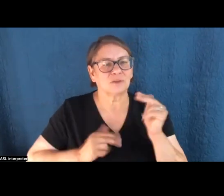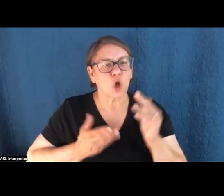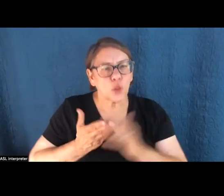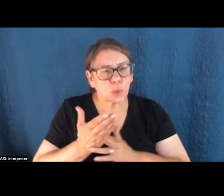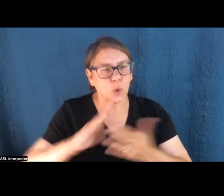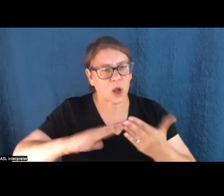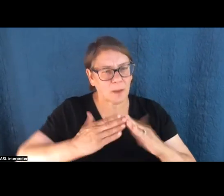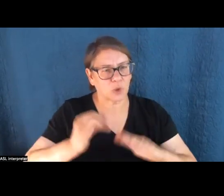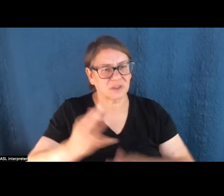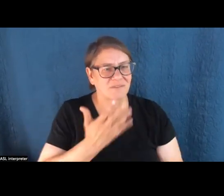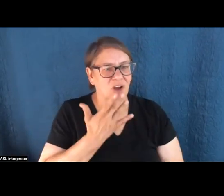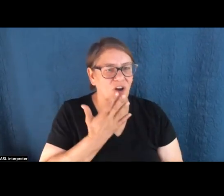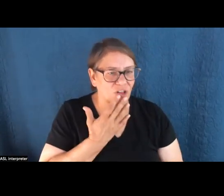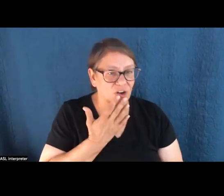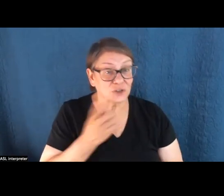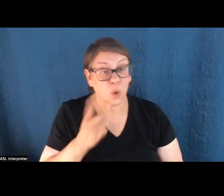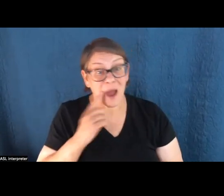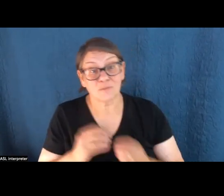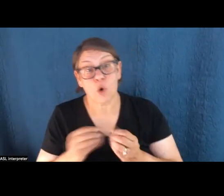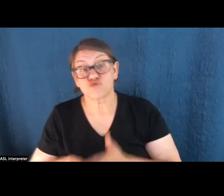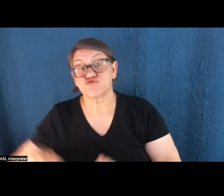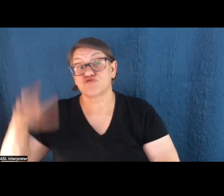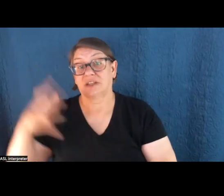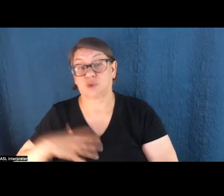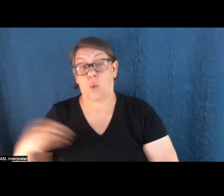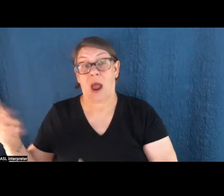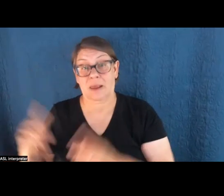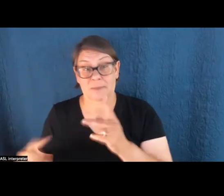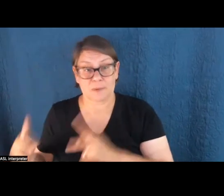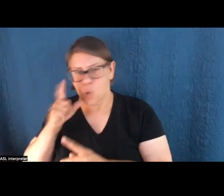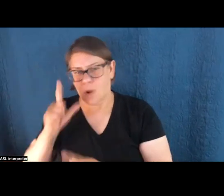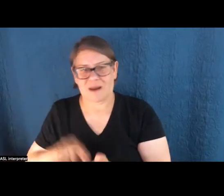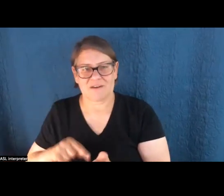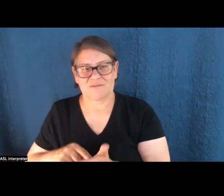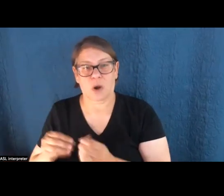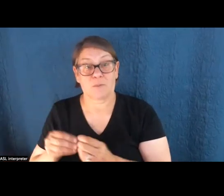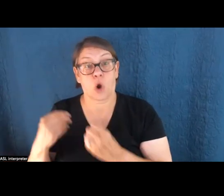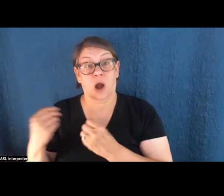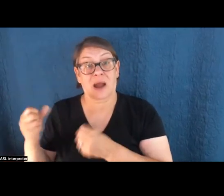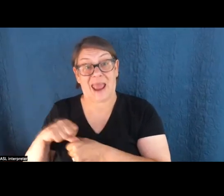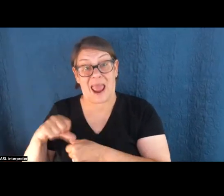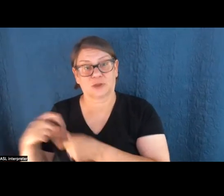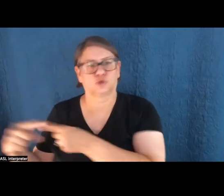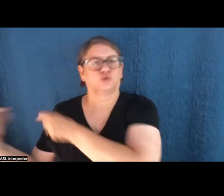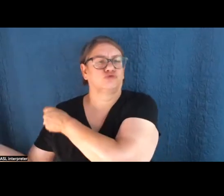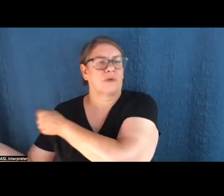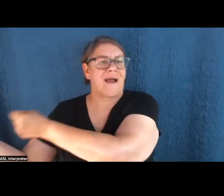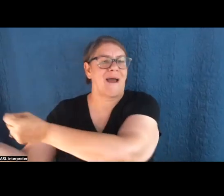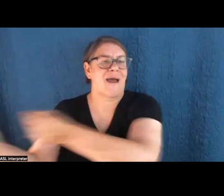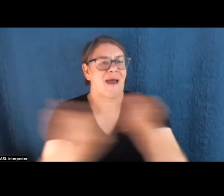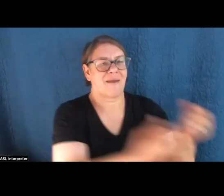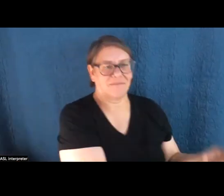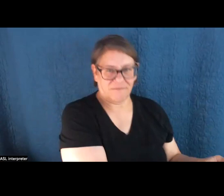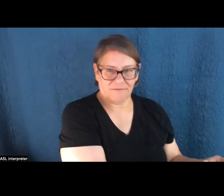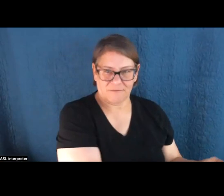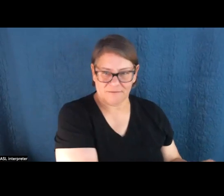you know, a lot of wealthier, white, you typically whiter people who can afford more gasoline and to drive more, know, driving on these freeways through communities